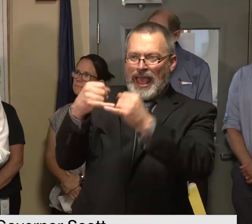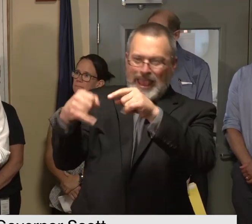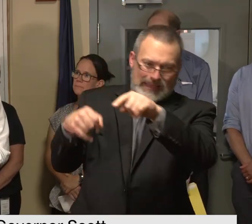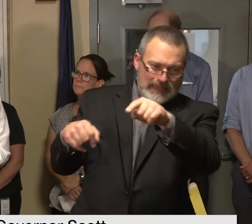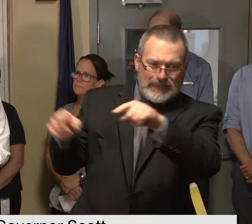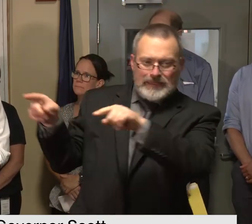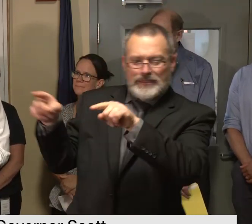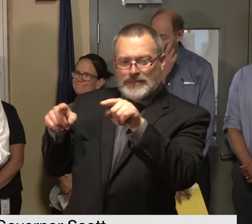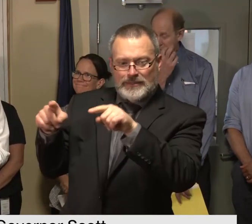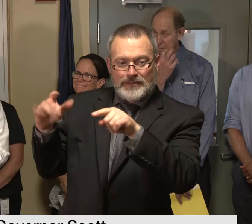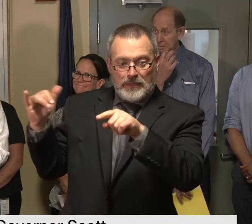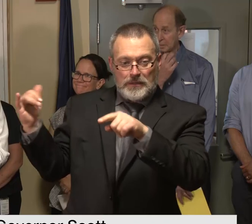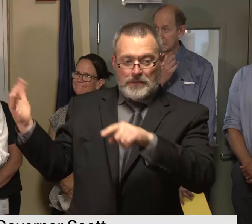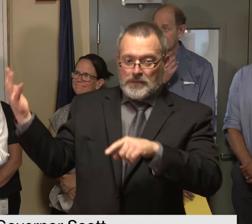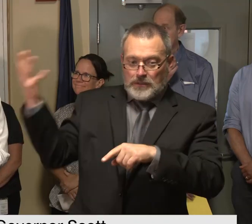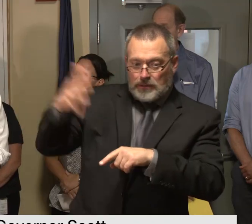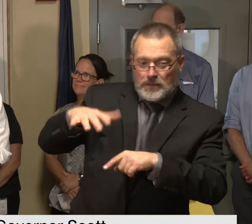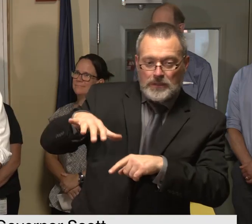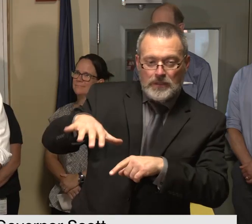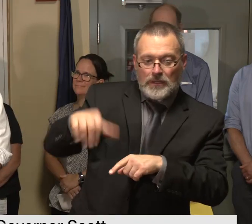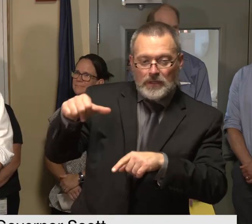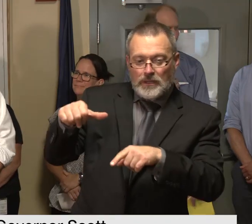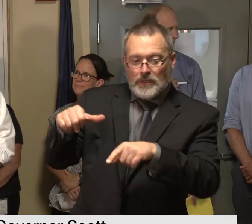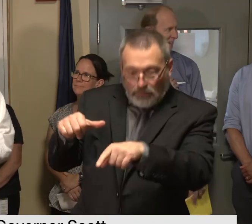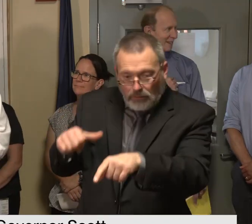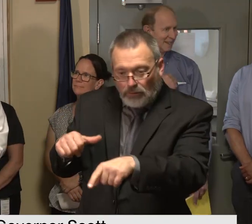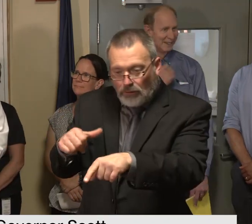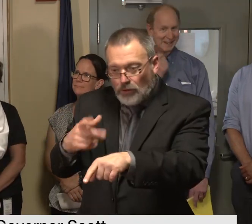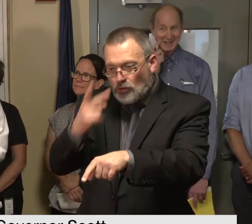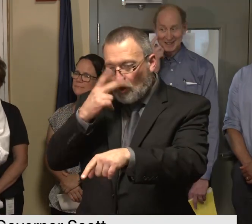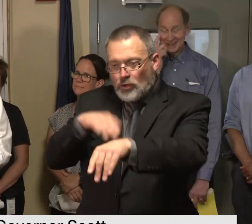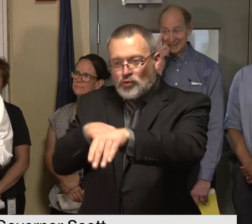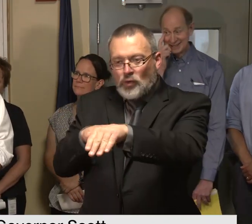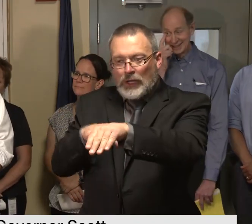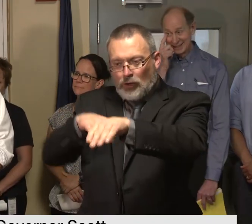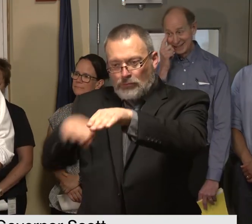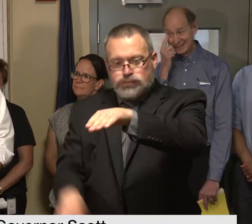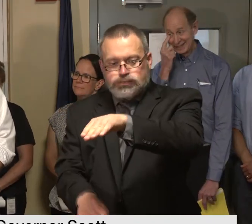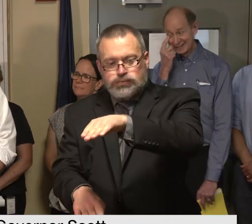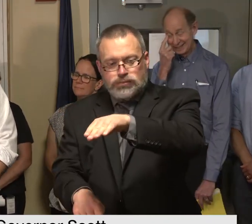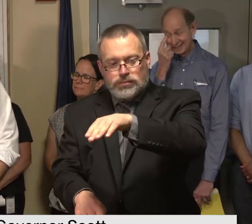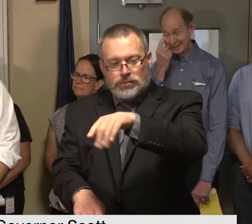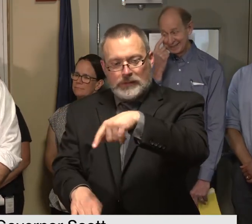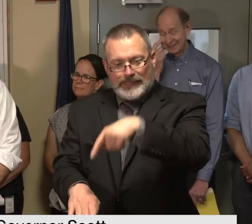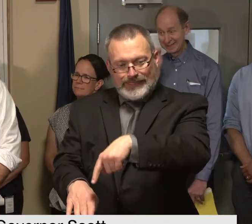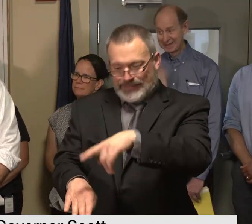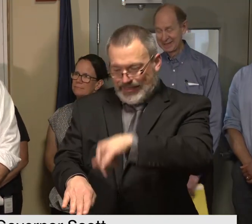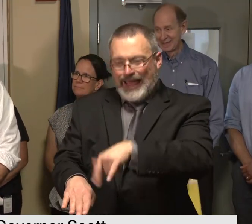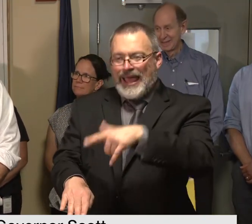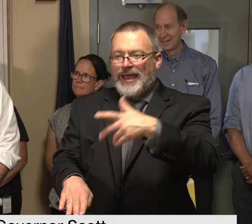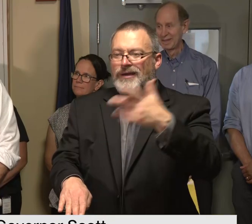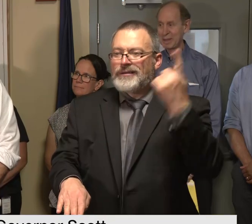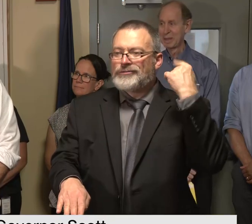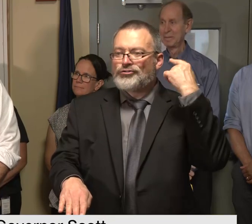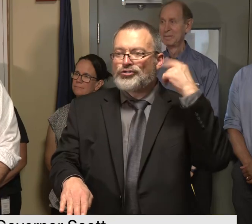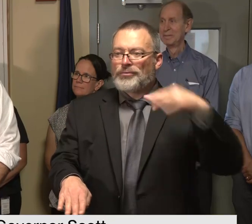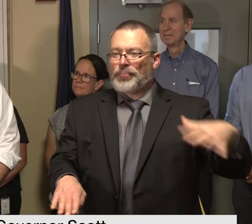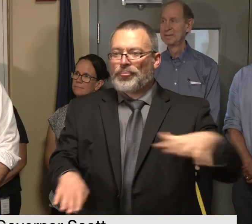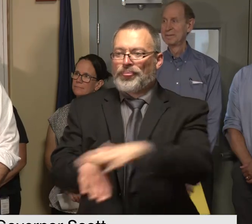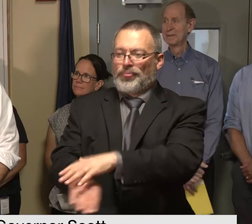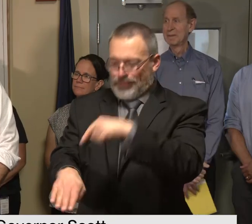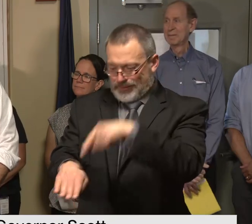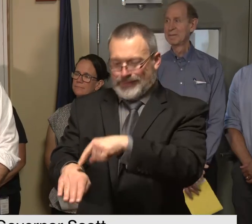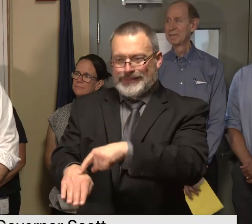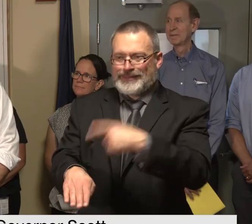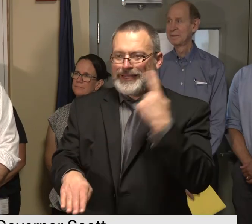was a trailer underwater so you know there's still debris out there from last year but last year after the july